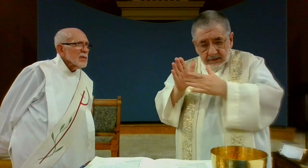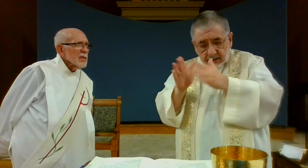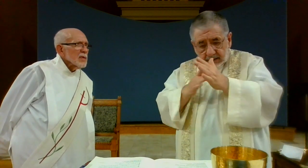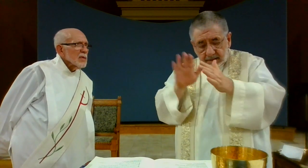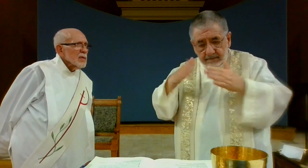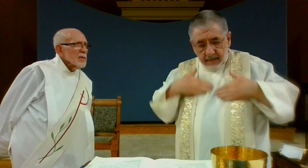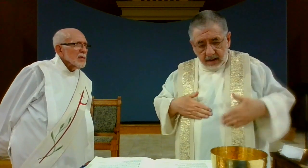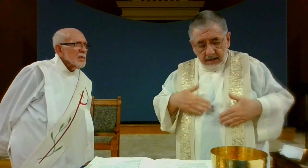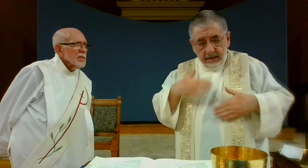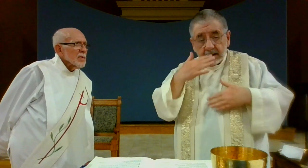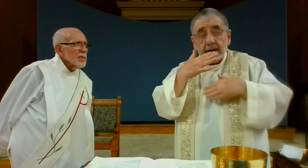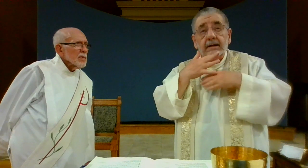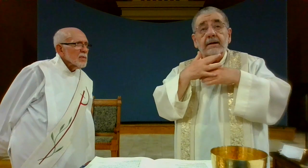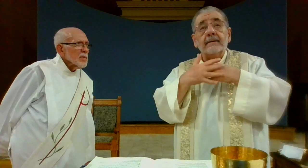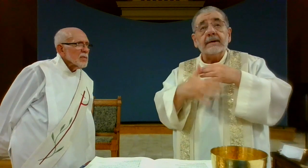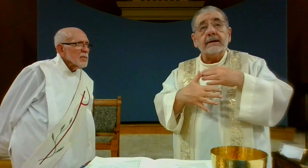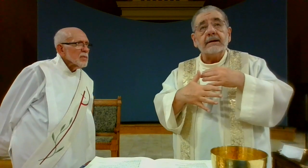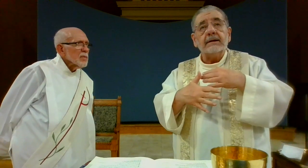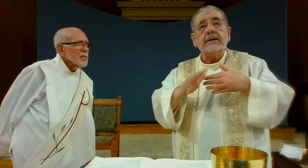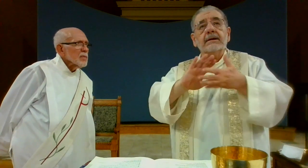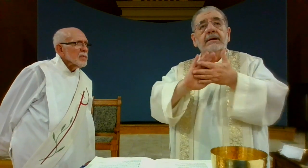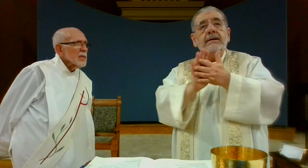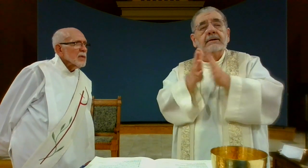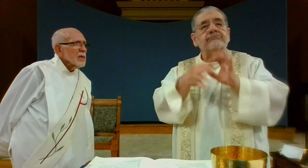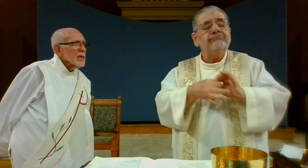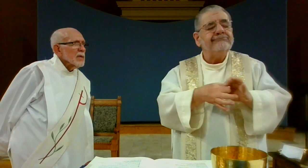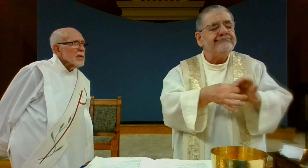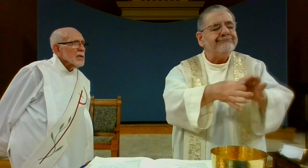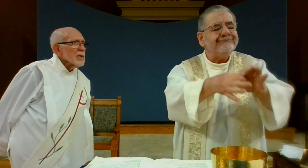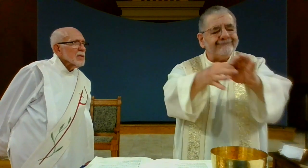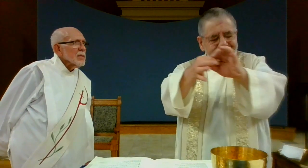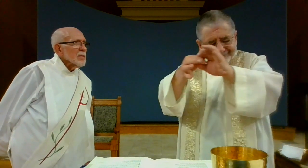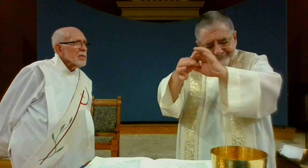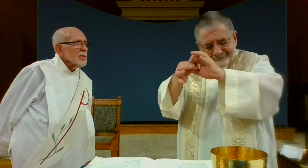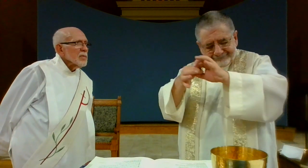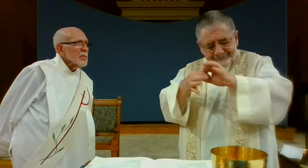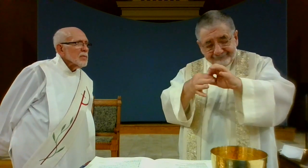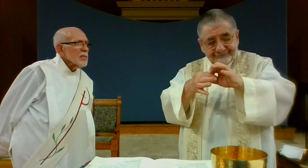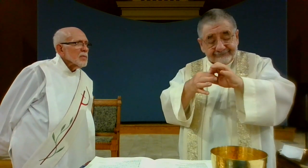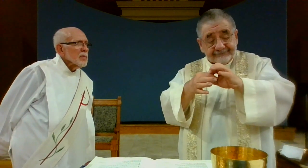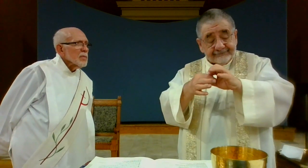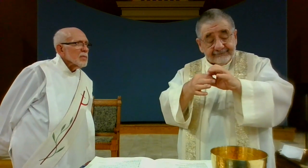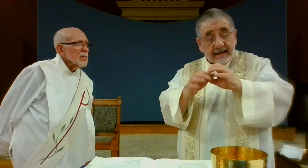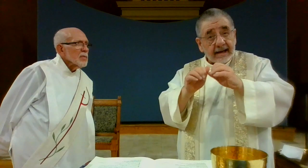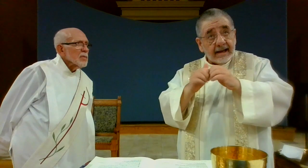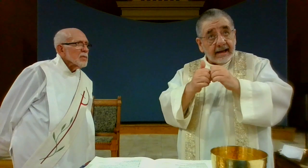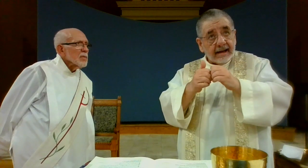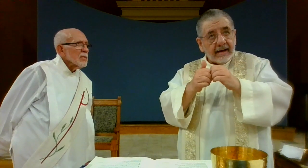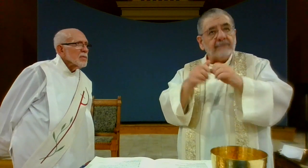Humbly, we pray that by partaking in the body and blood of Christ, we may be gathered